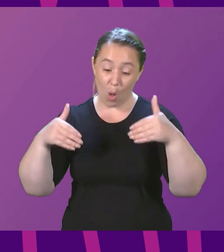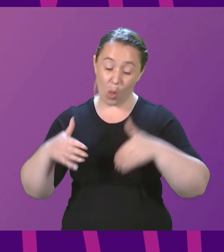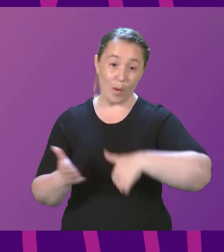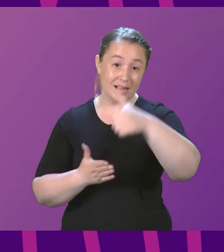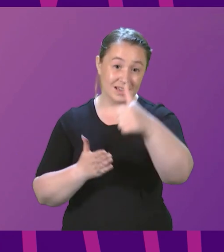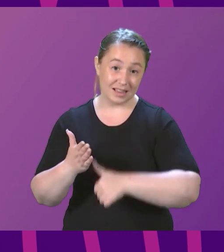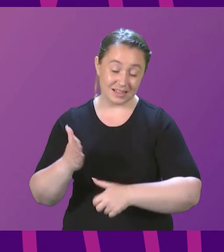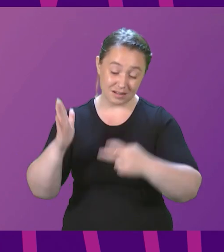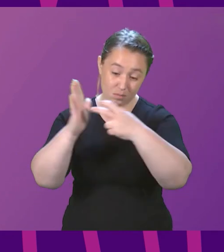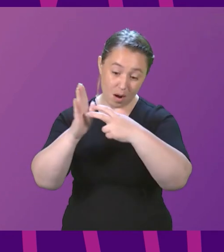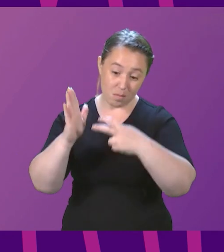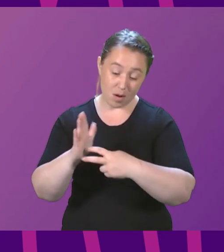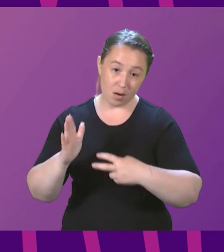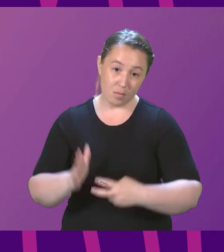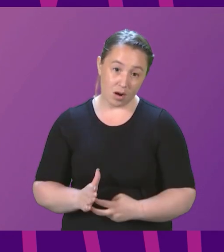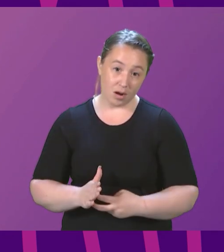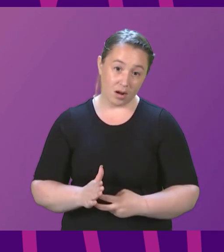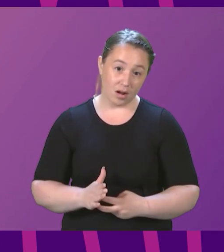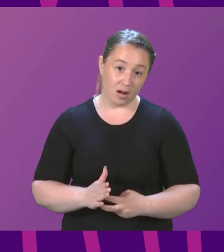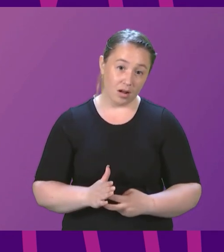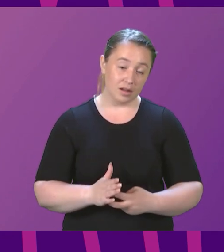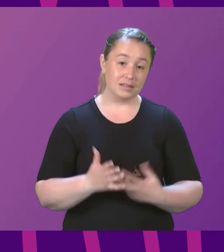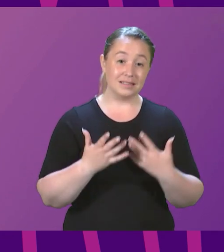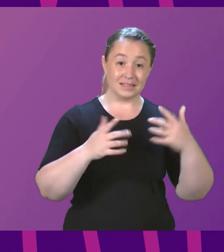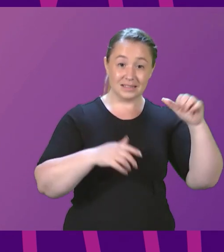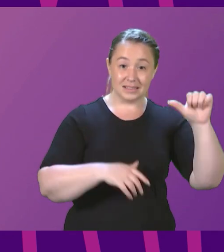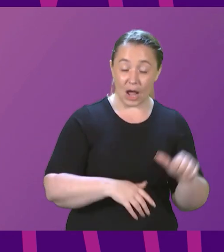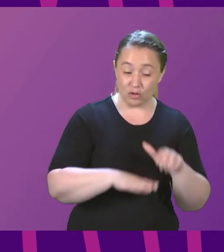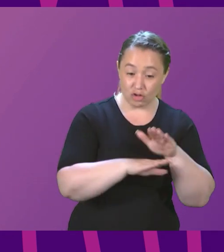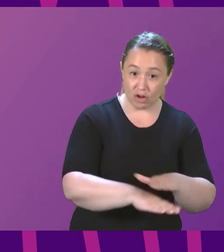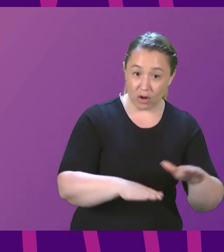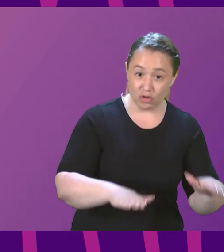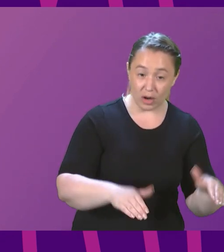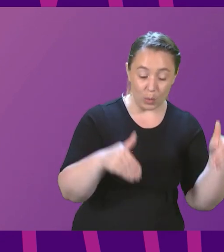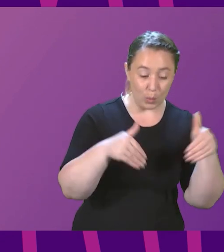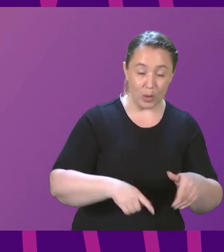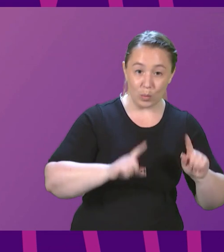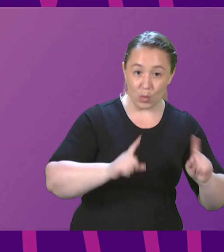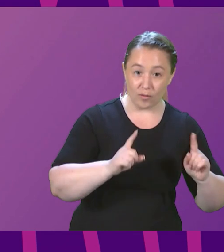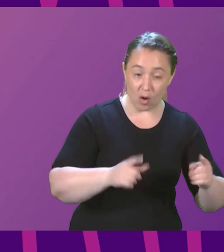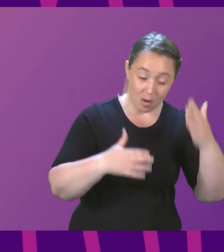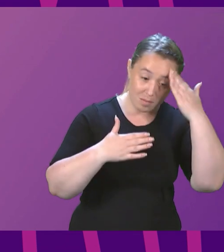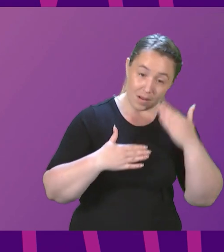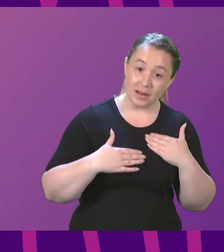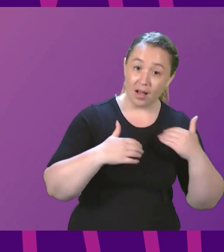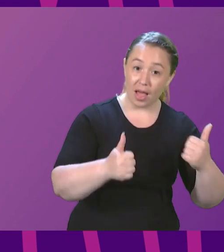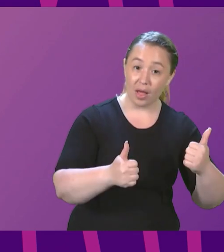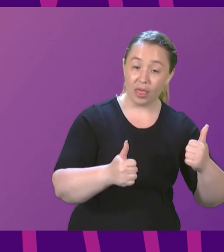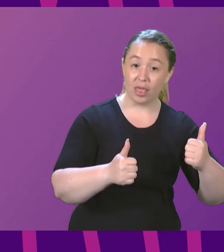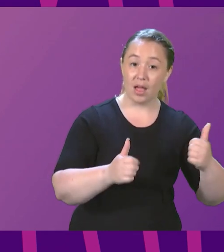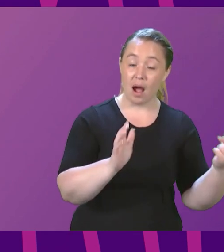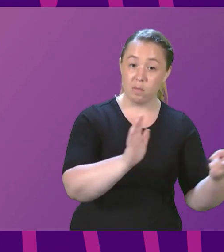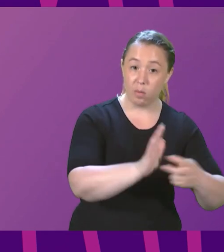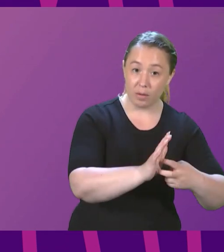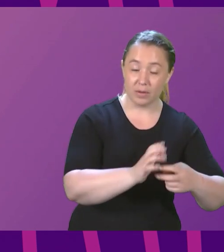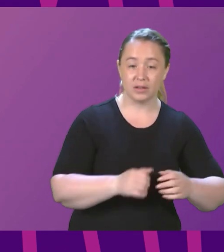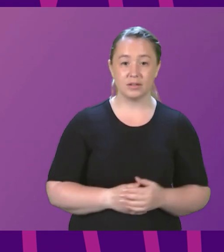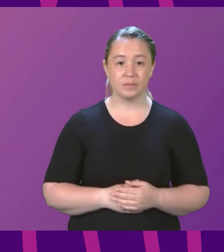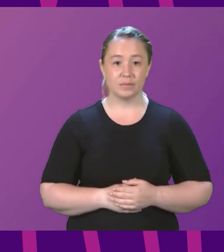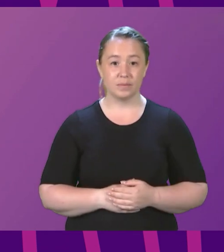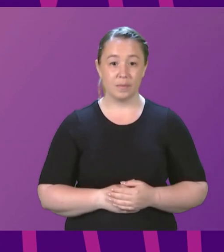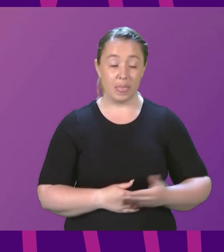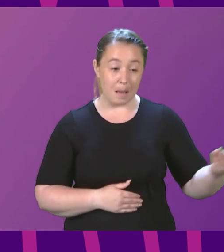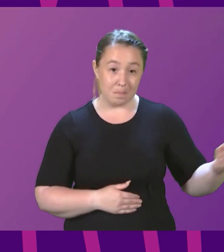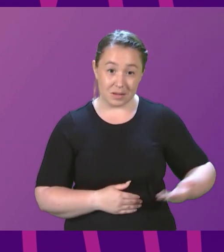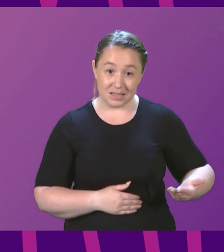and young people waiting for a mental health appointment. Almost 20,000 fewer businesses in Scotland today than when the